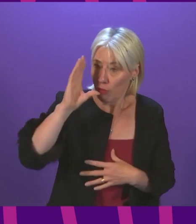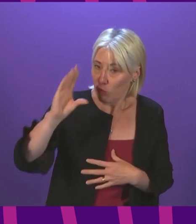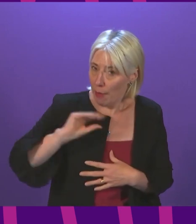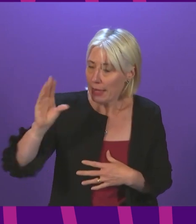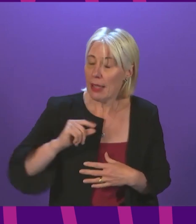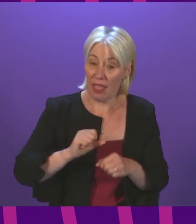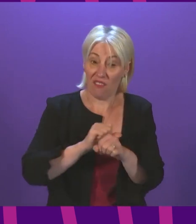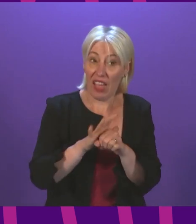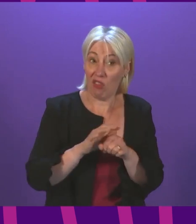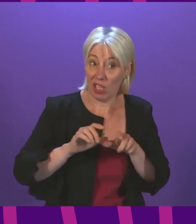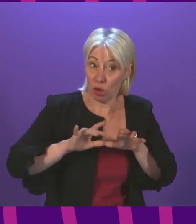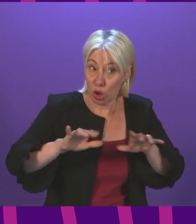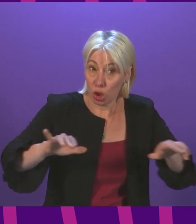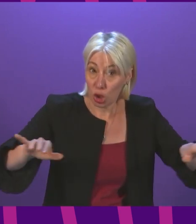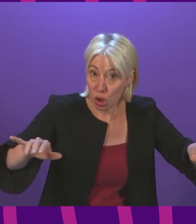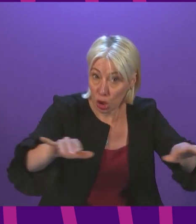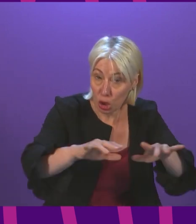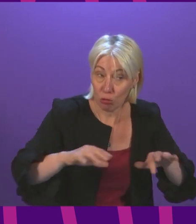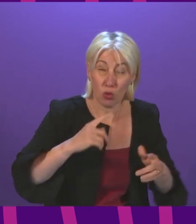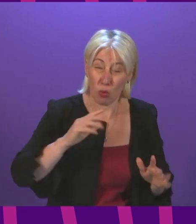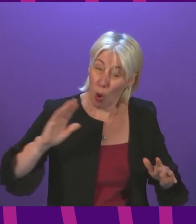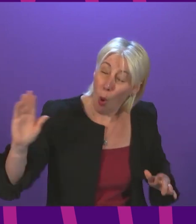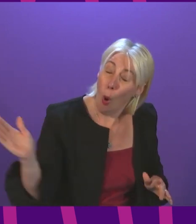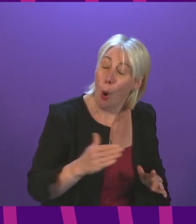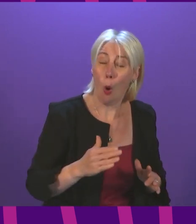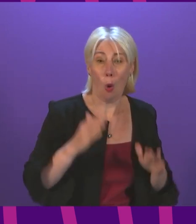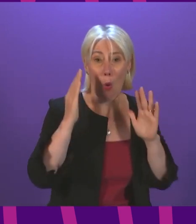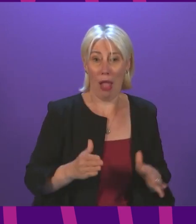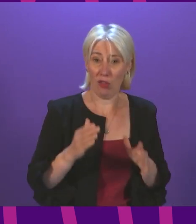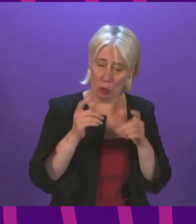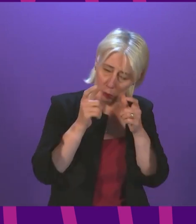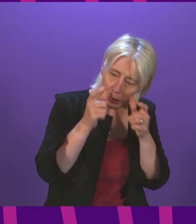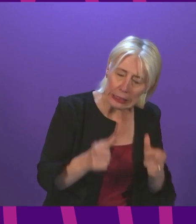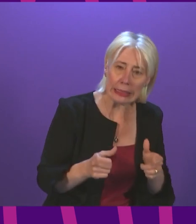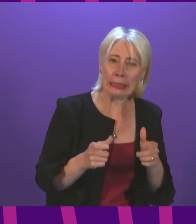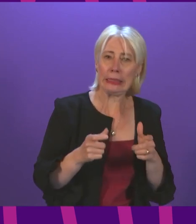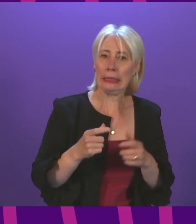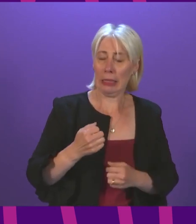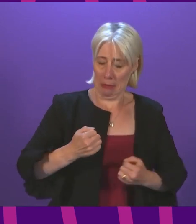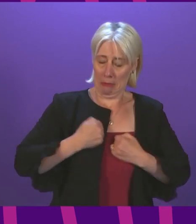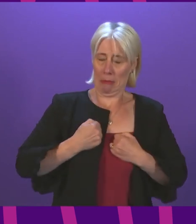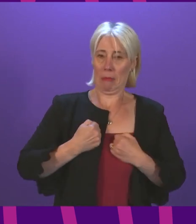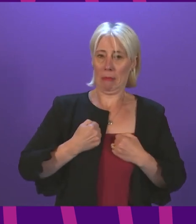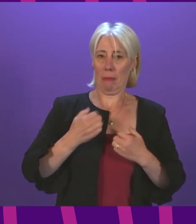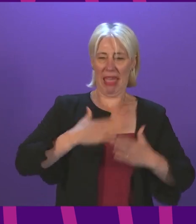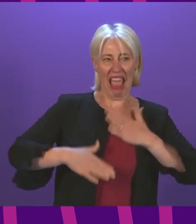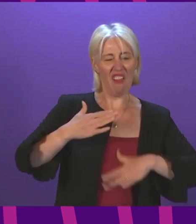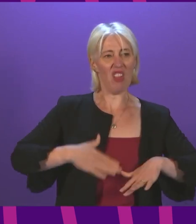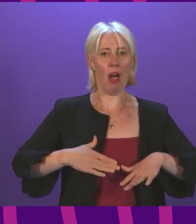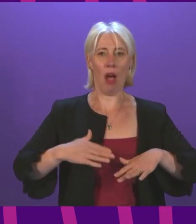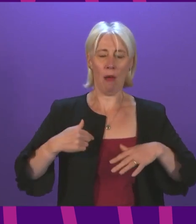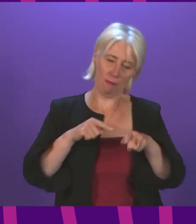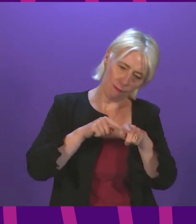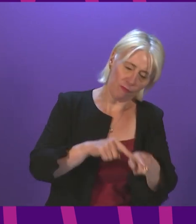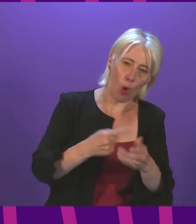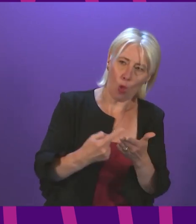the virus is still circulating so we all need to continue to take care and think about our own behaviour and our own compliance